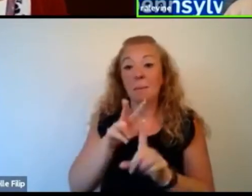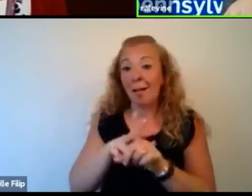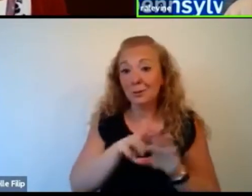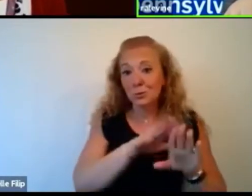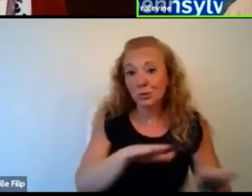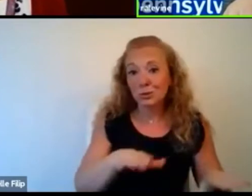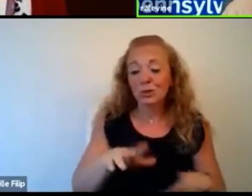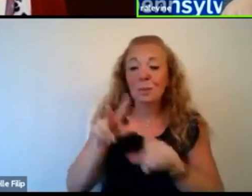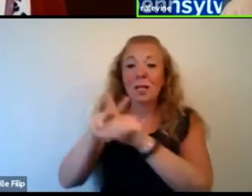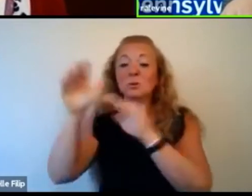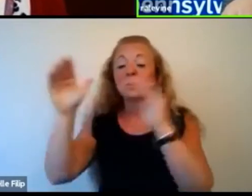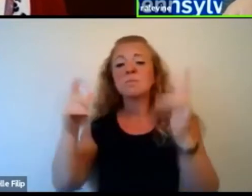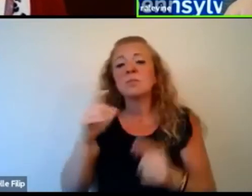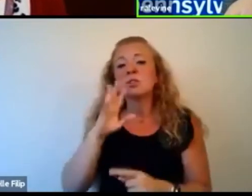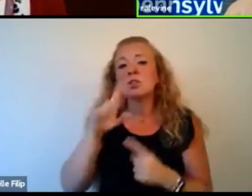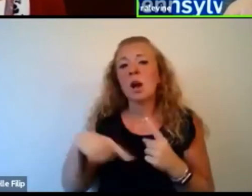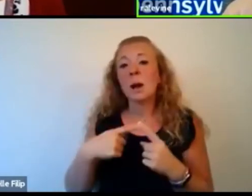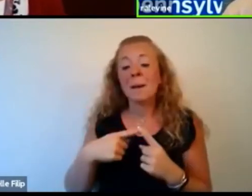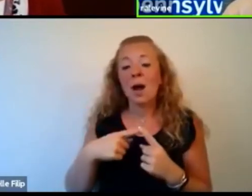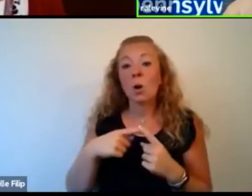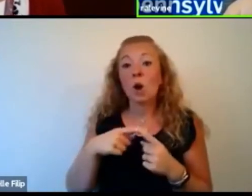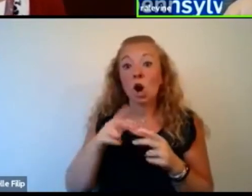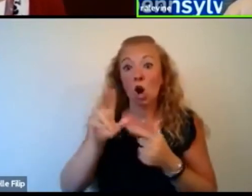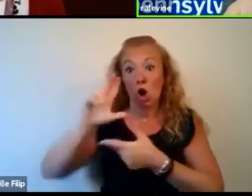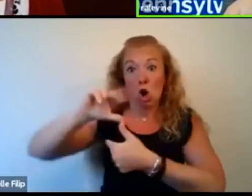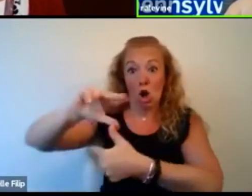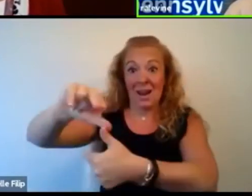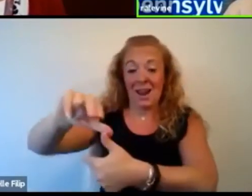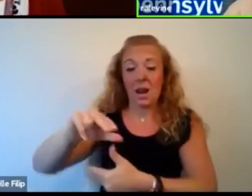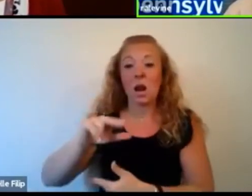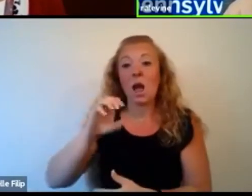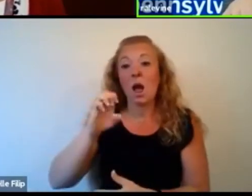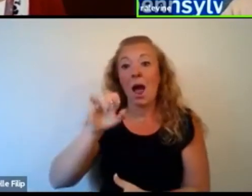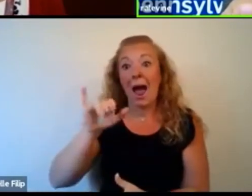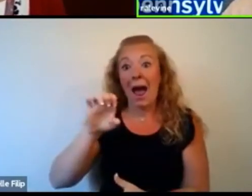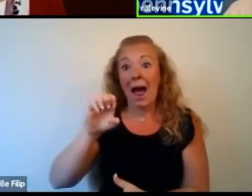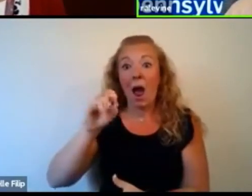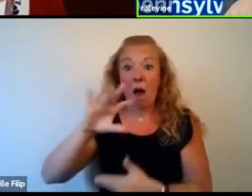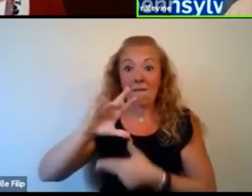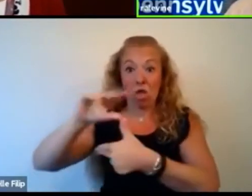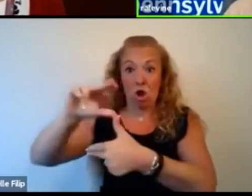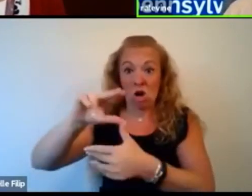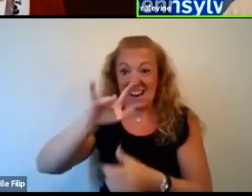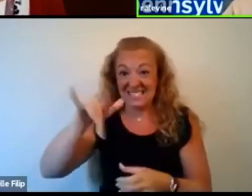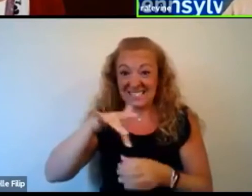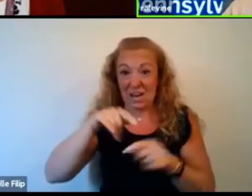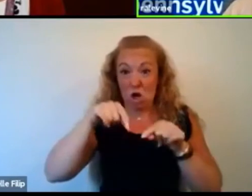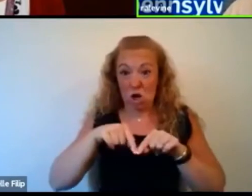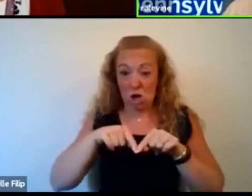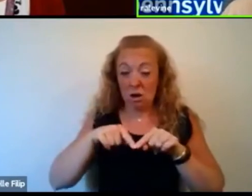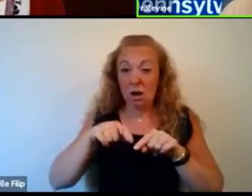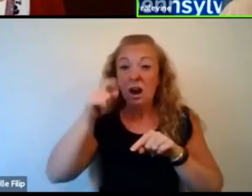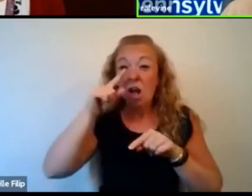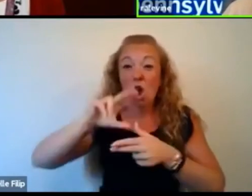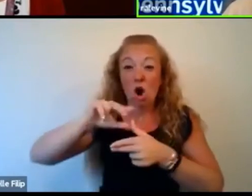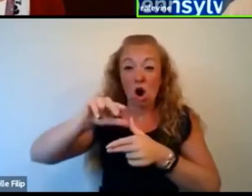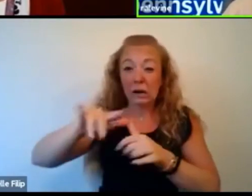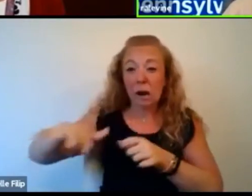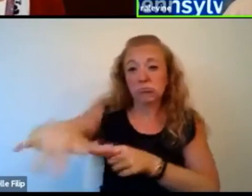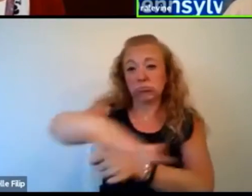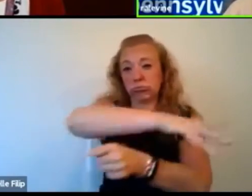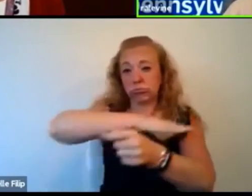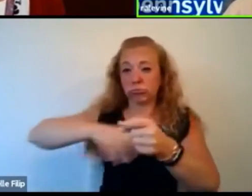I use is the eye of the hurricane. Okay. And so the eye of the heart of the hurricane is all of the stress that we feel in our lives.